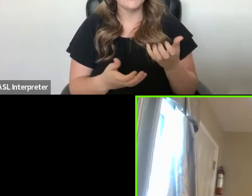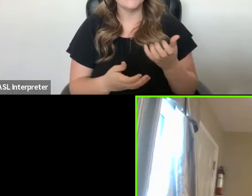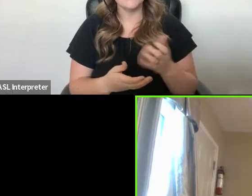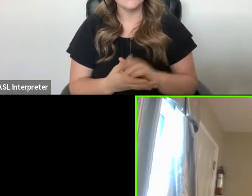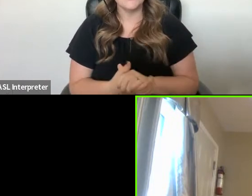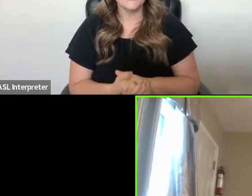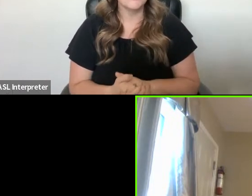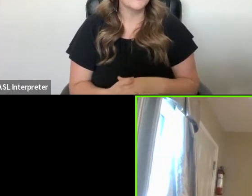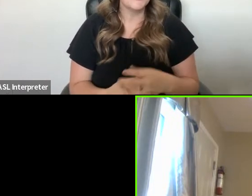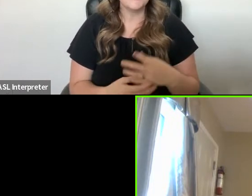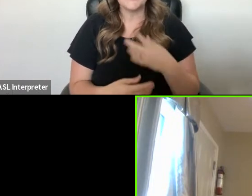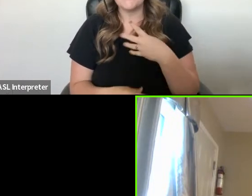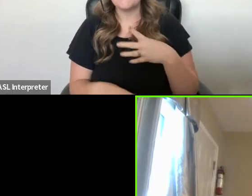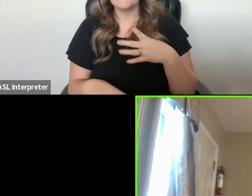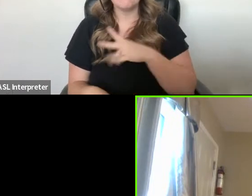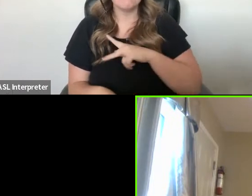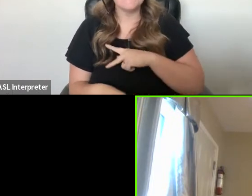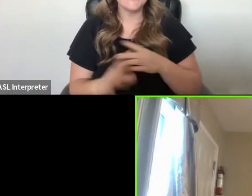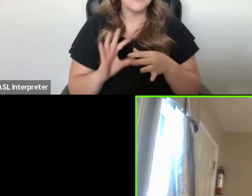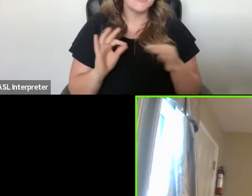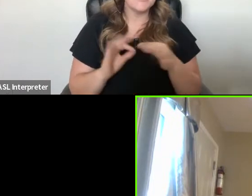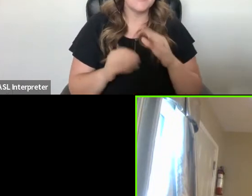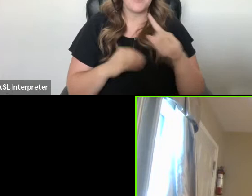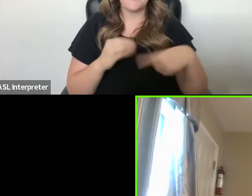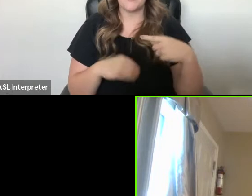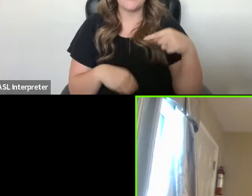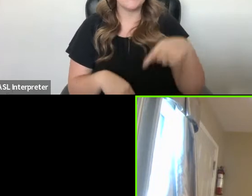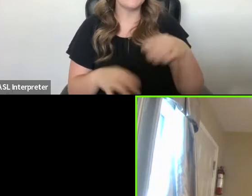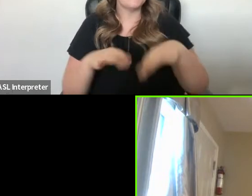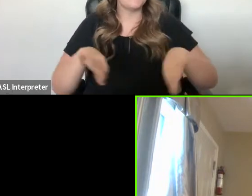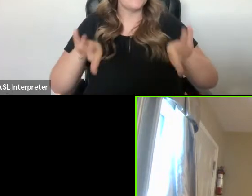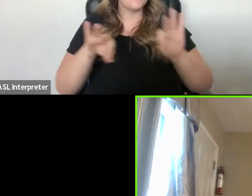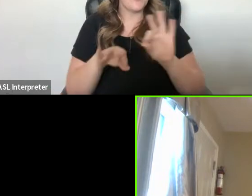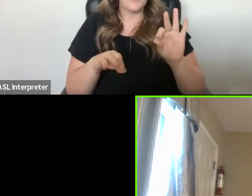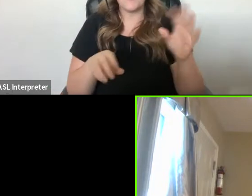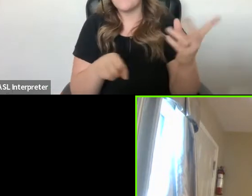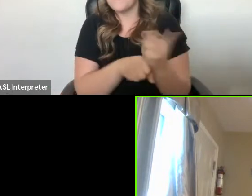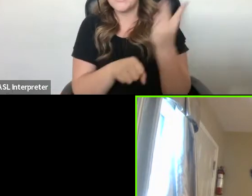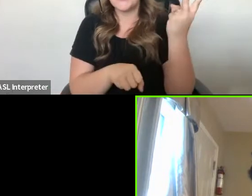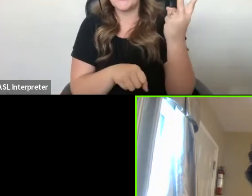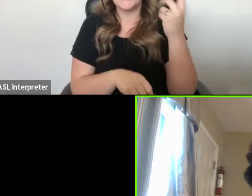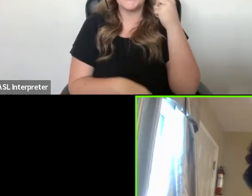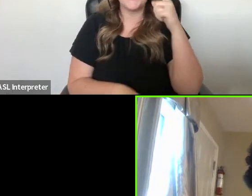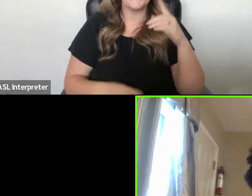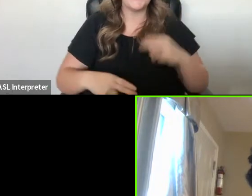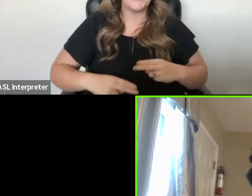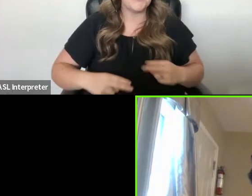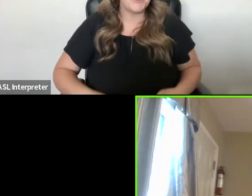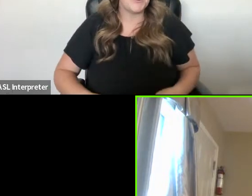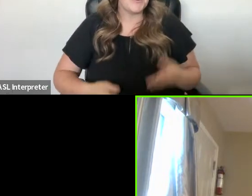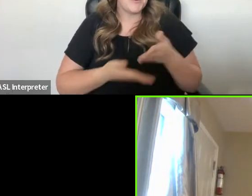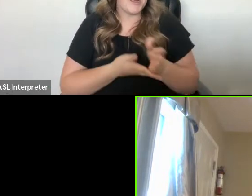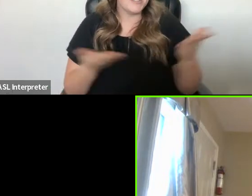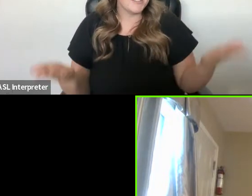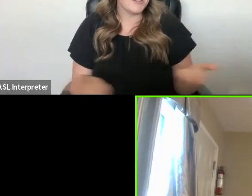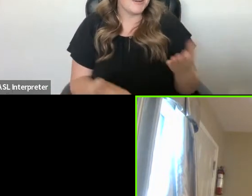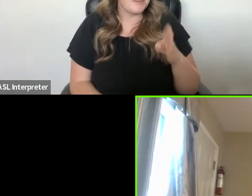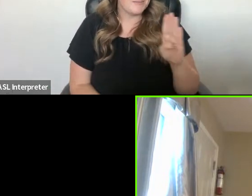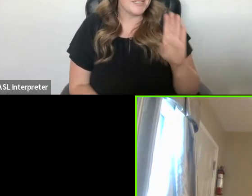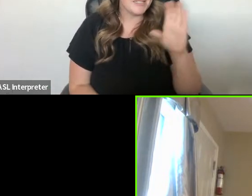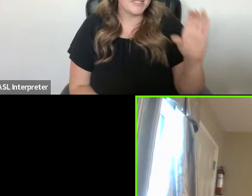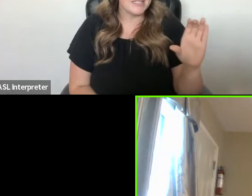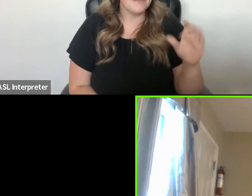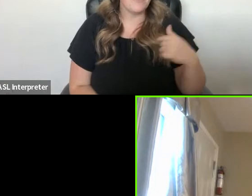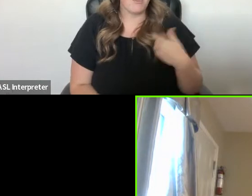about this important victory for human rights in BCA. I arrived in